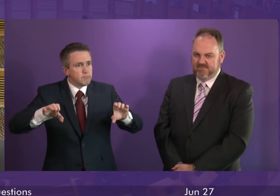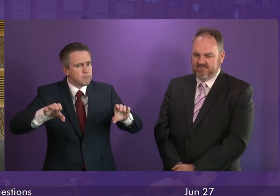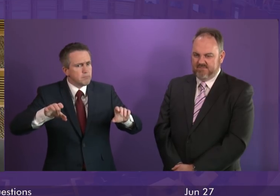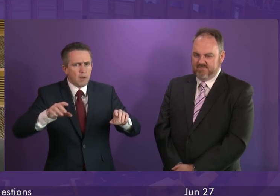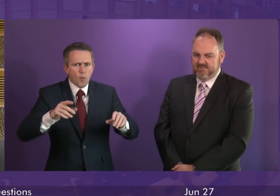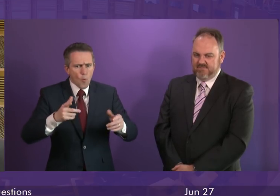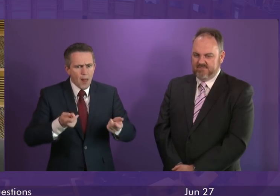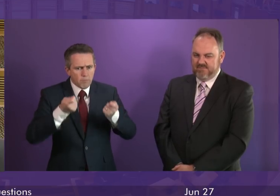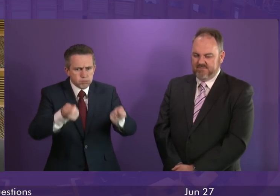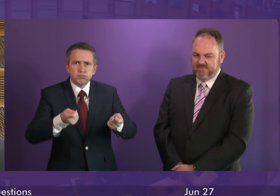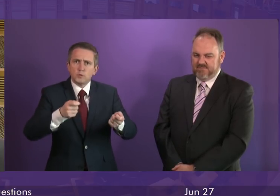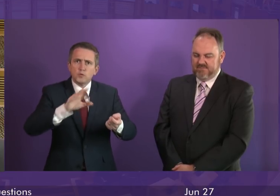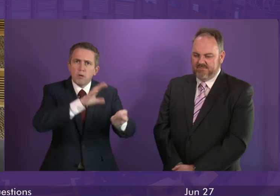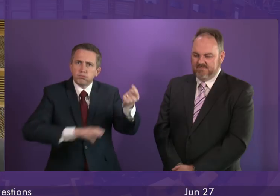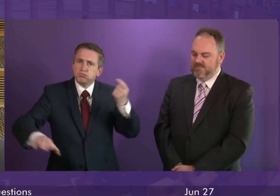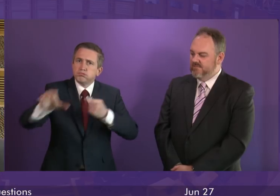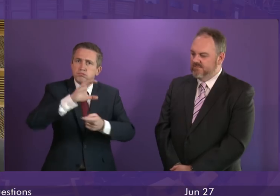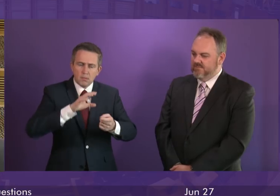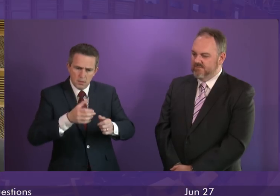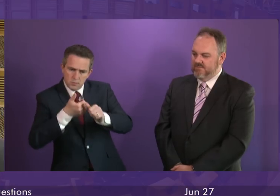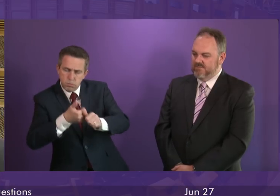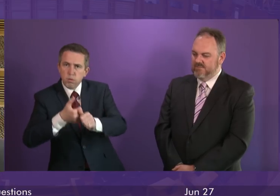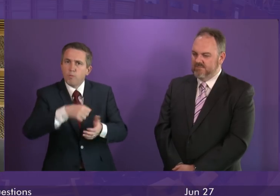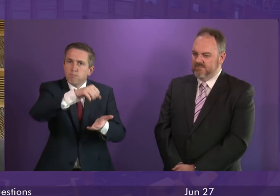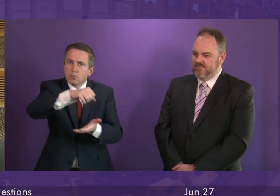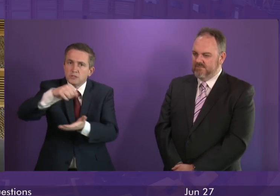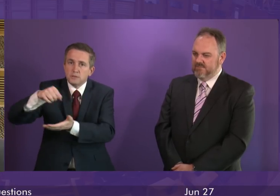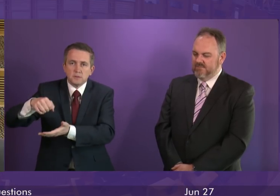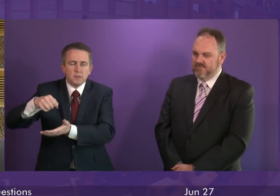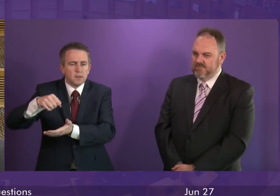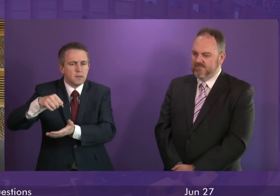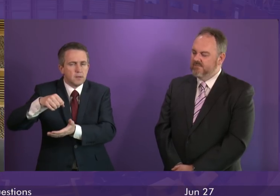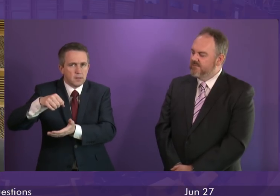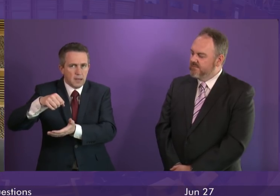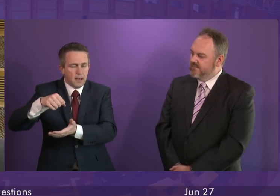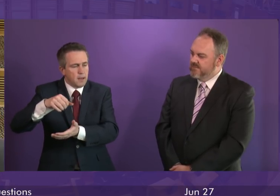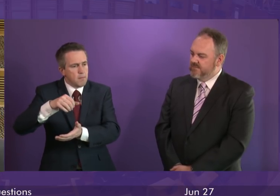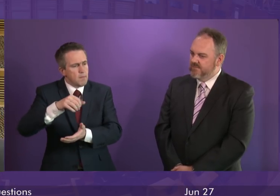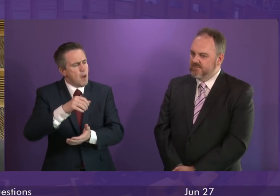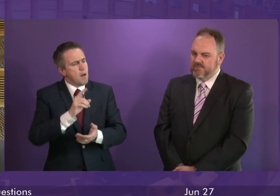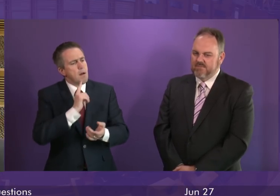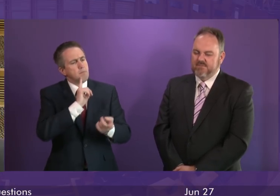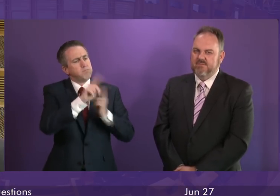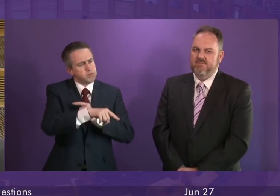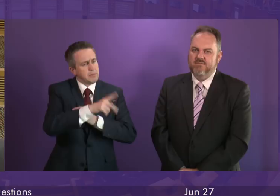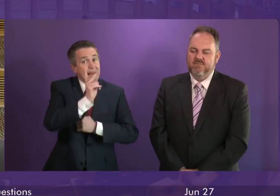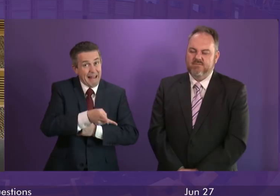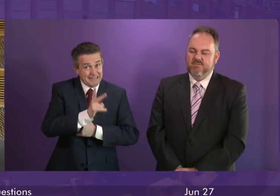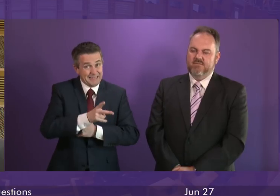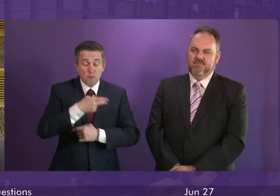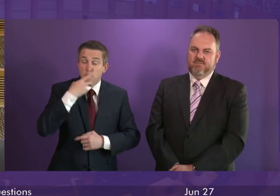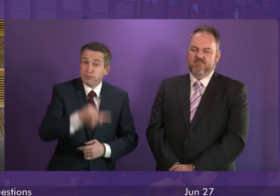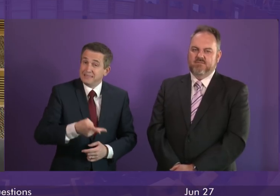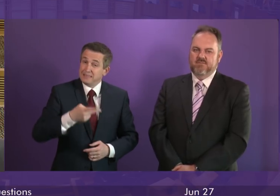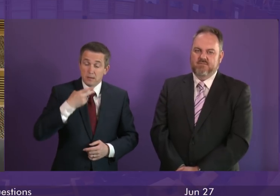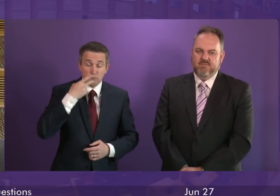to local government in all of the budgetary decisions that we make. But the last point I would make to the member is a point I have made many, many times